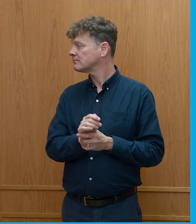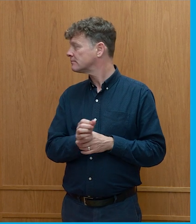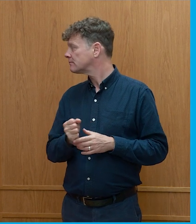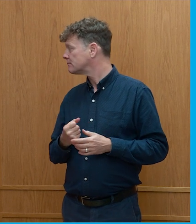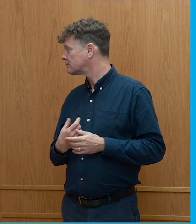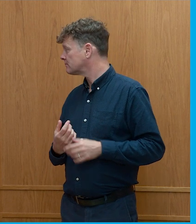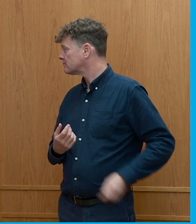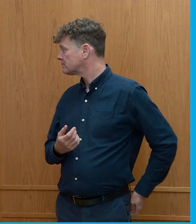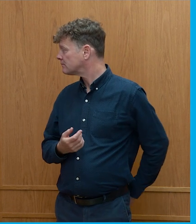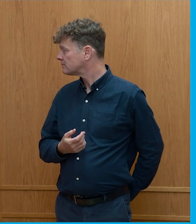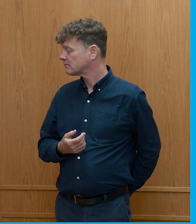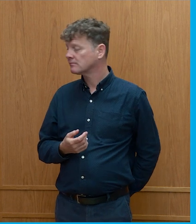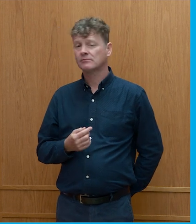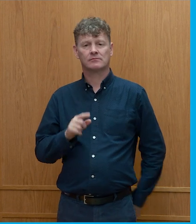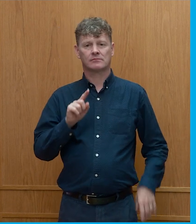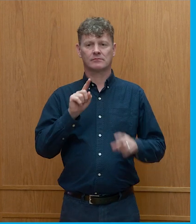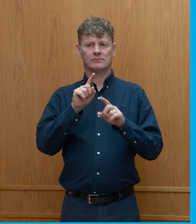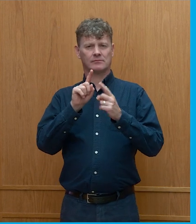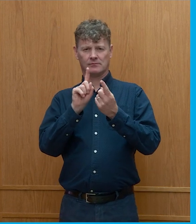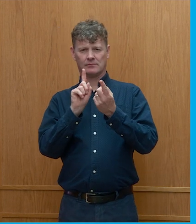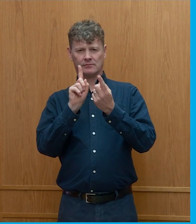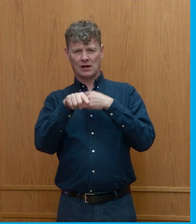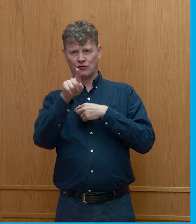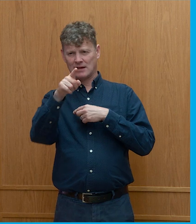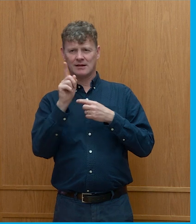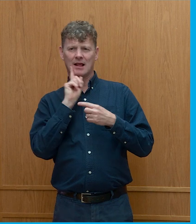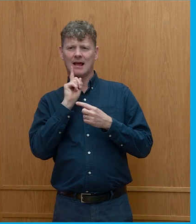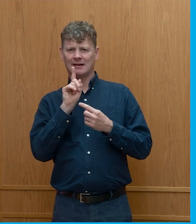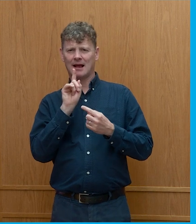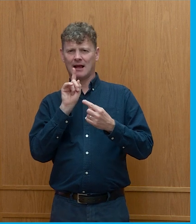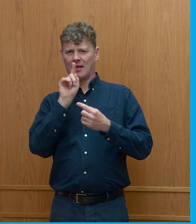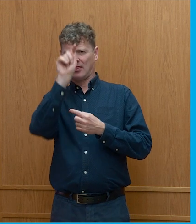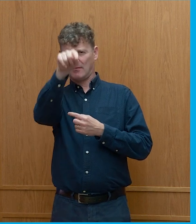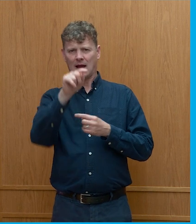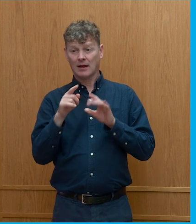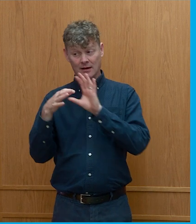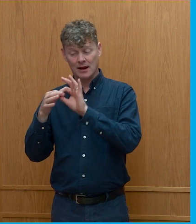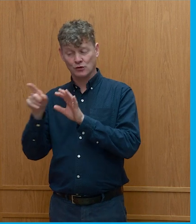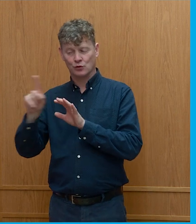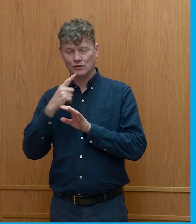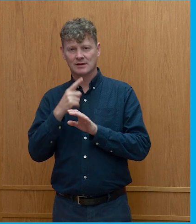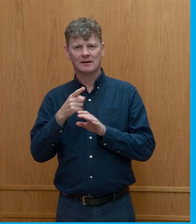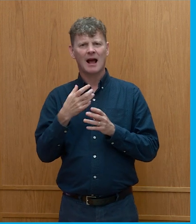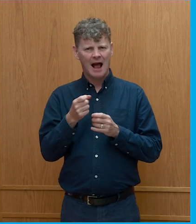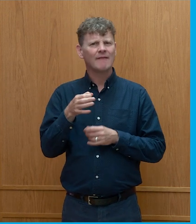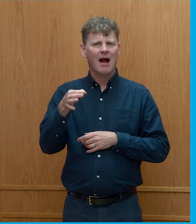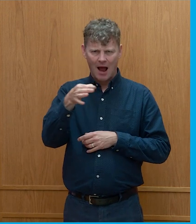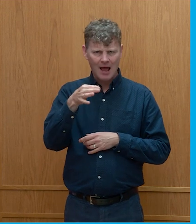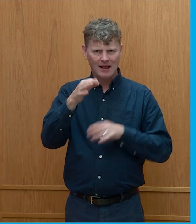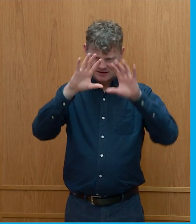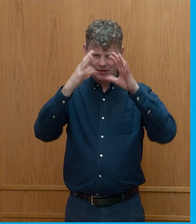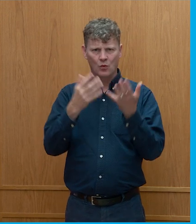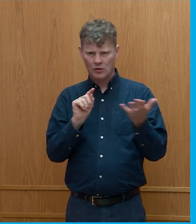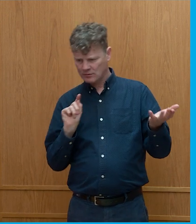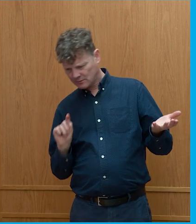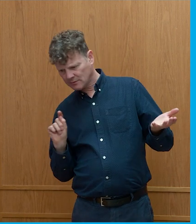So first to address the lady in the back and it connects to what you said absolutely there are islands around the world where